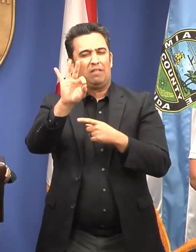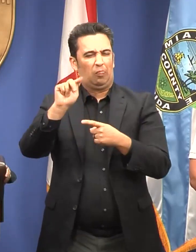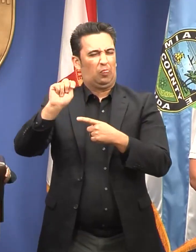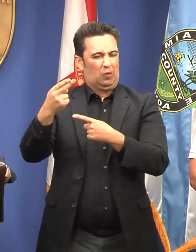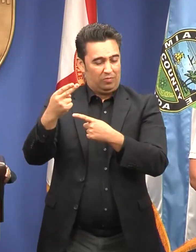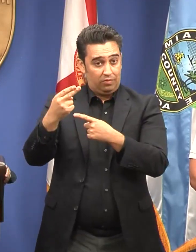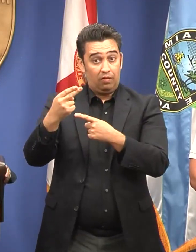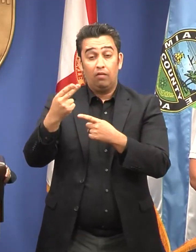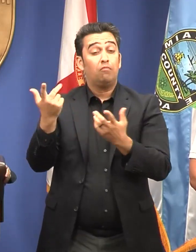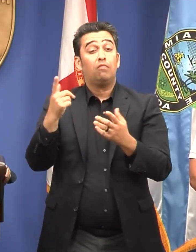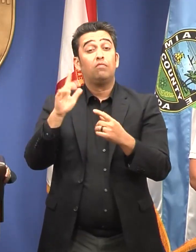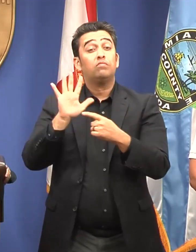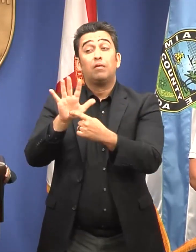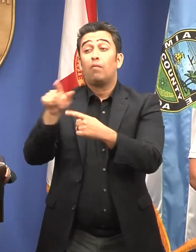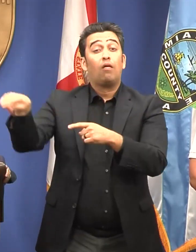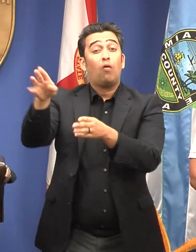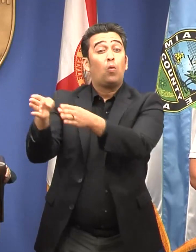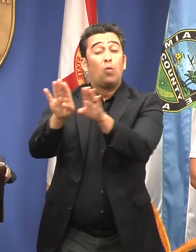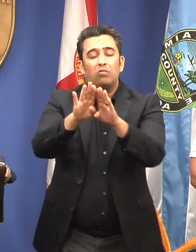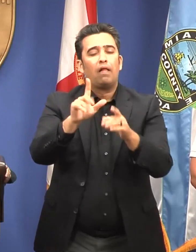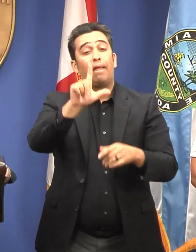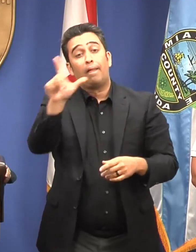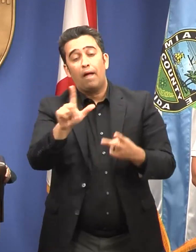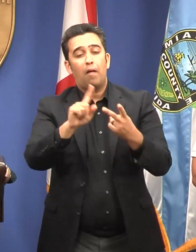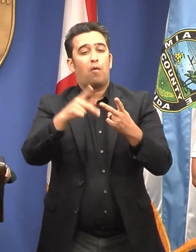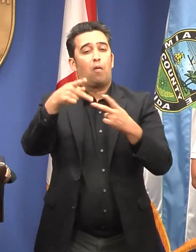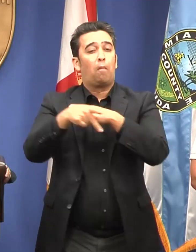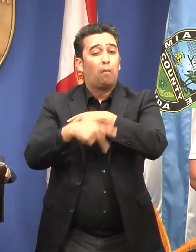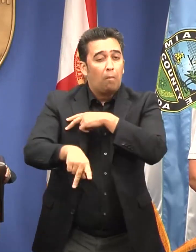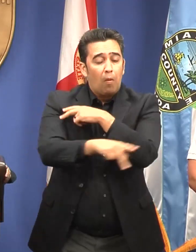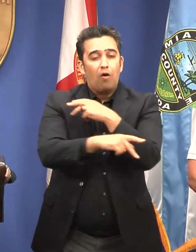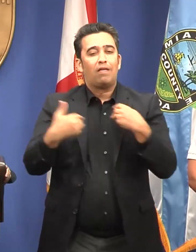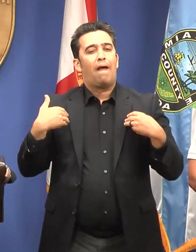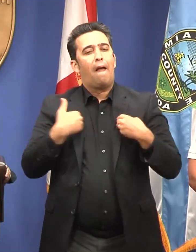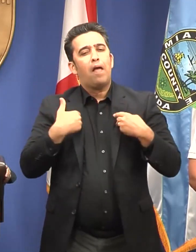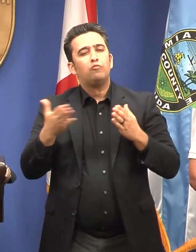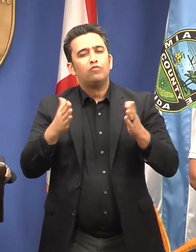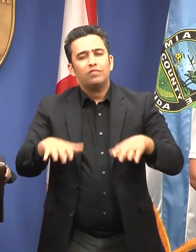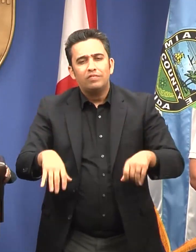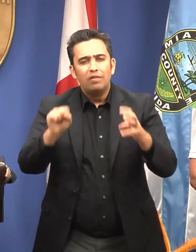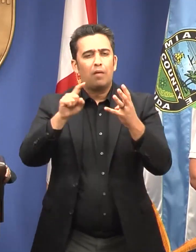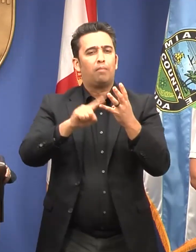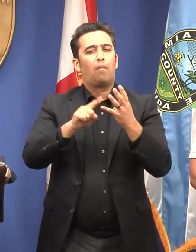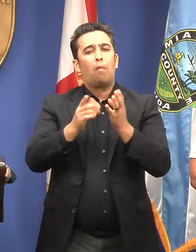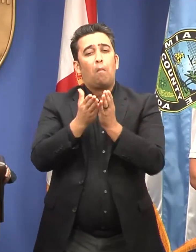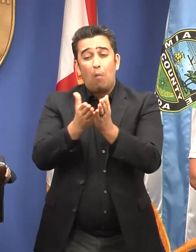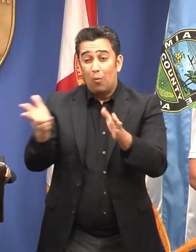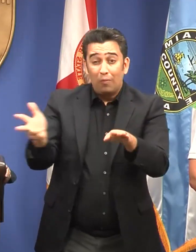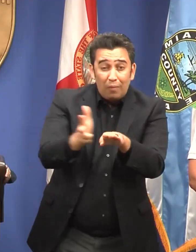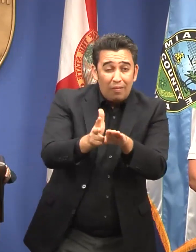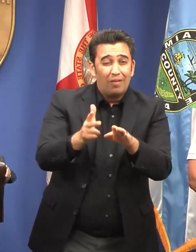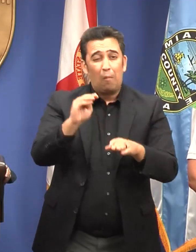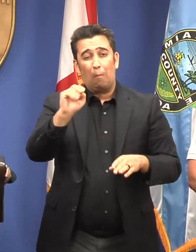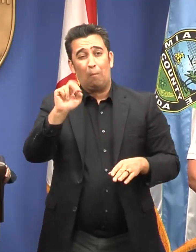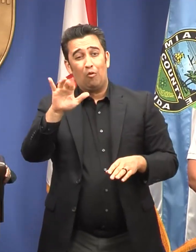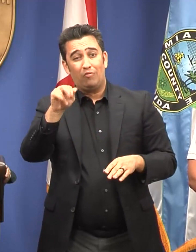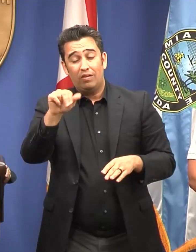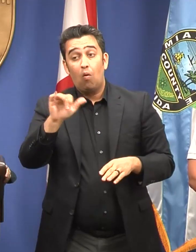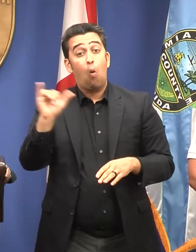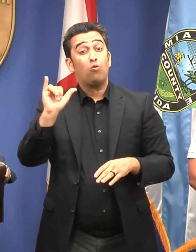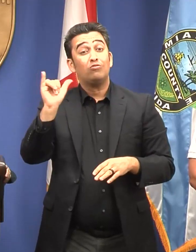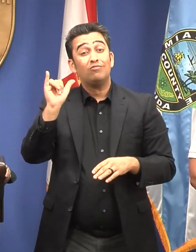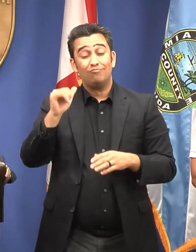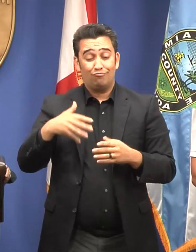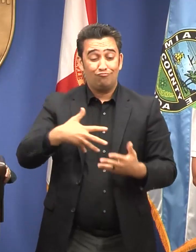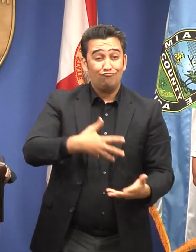includes libraries, parks, marinas, animal services, adoption services, and today's scheduled solid-wage